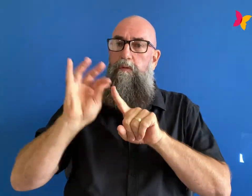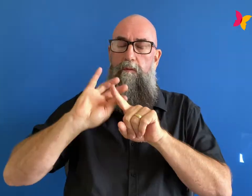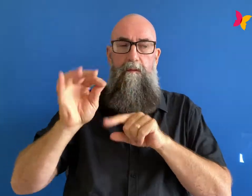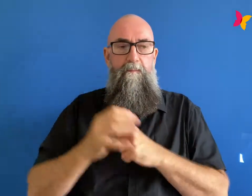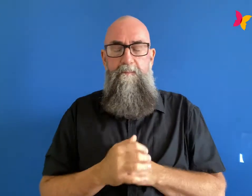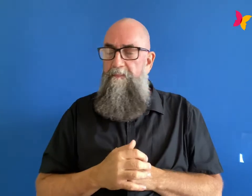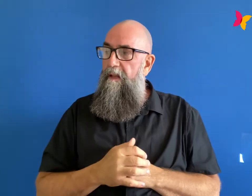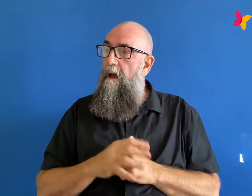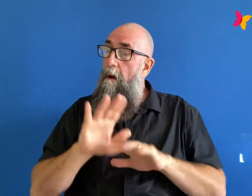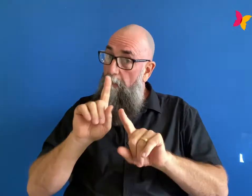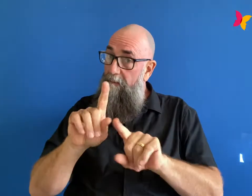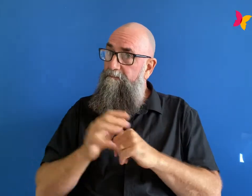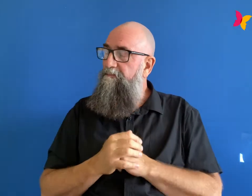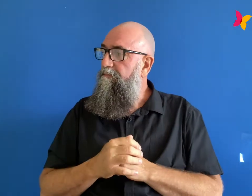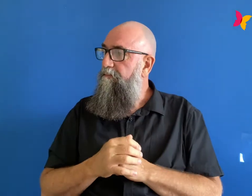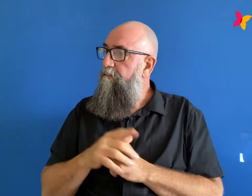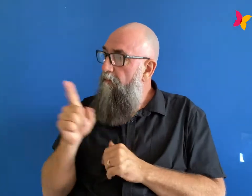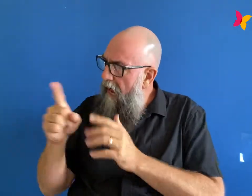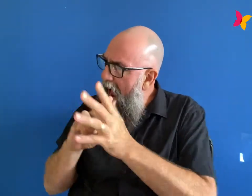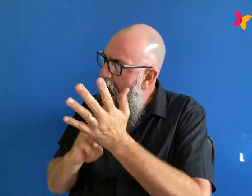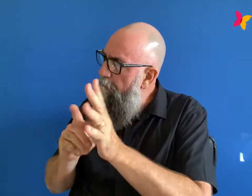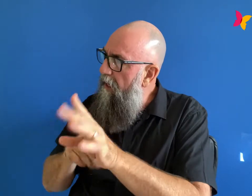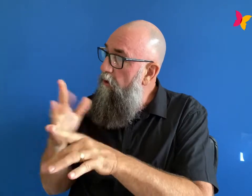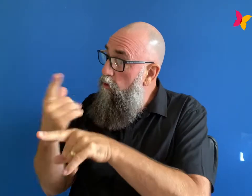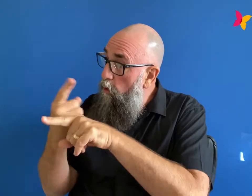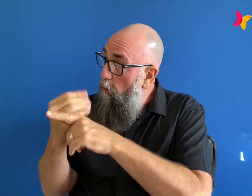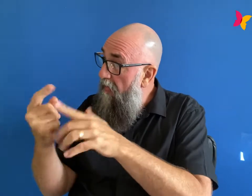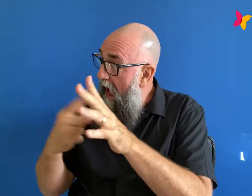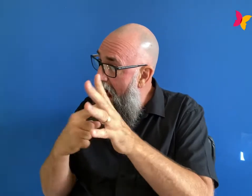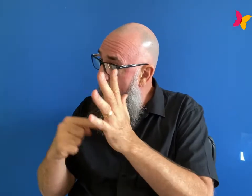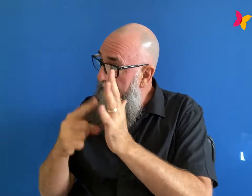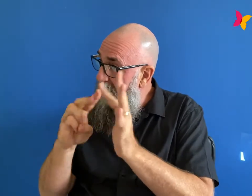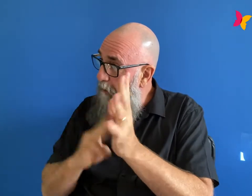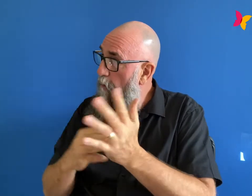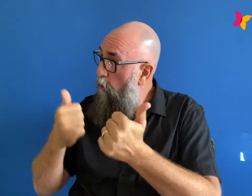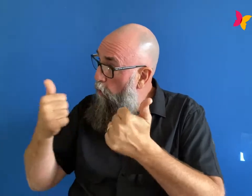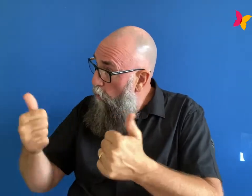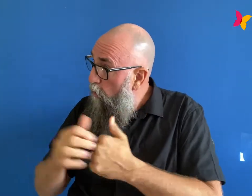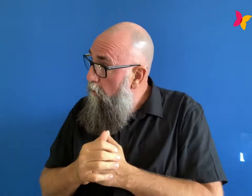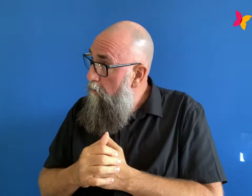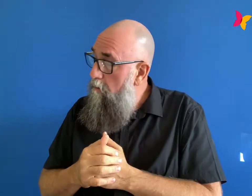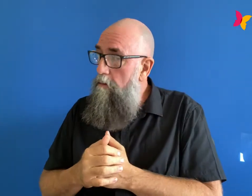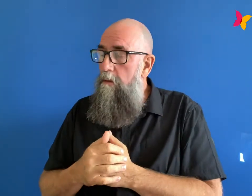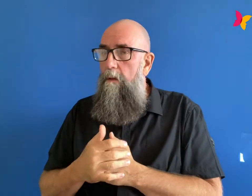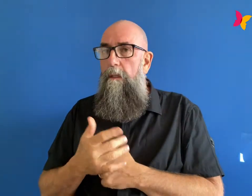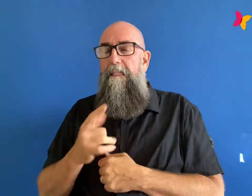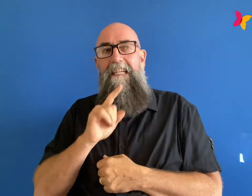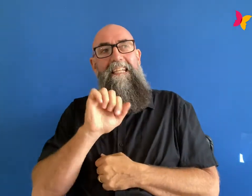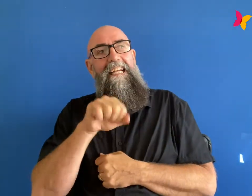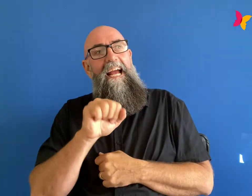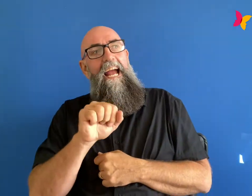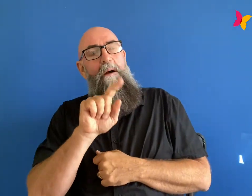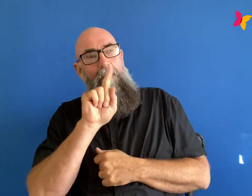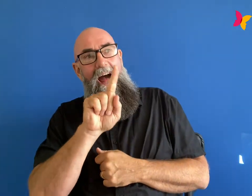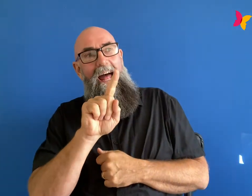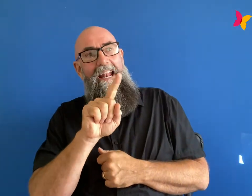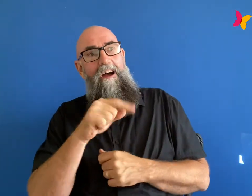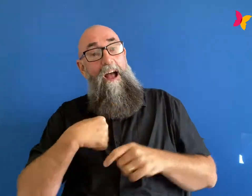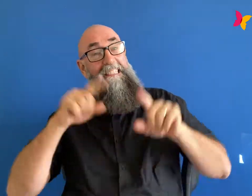with exercise and her body at first i was pretty intensely set on continuing to exercise throughout my recovery